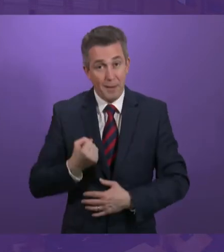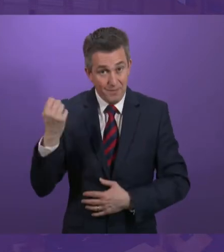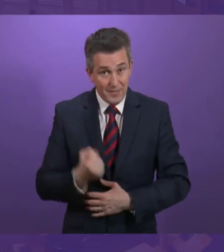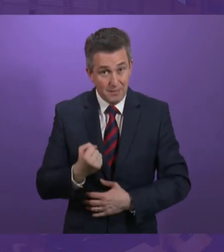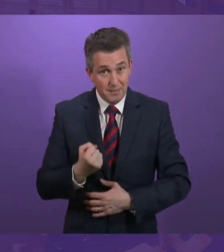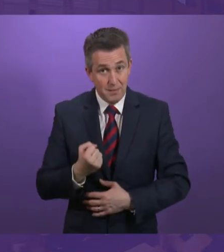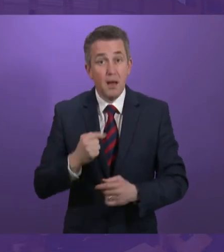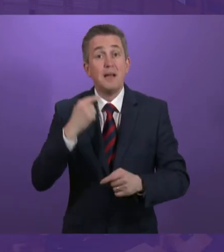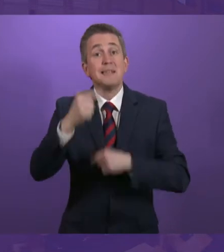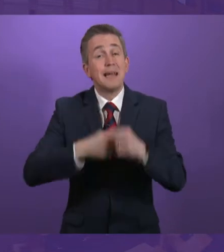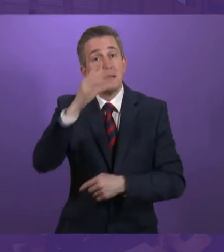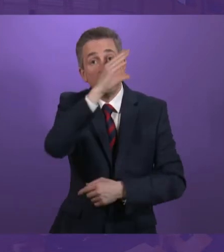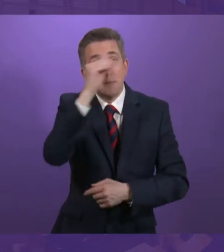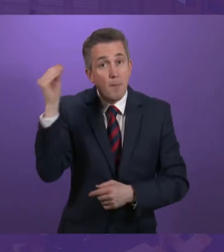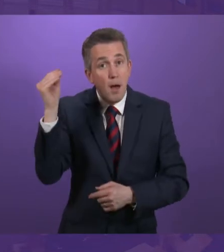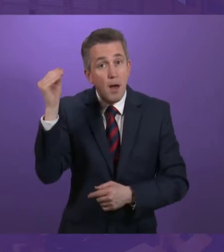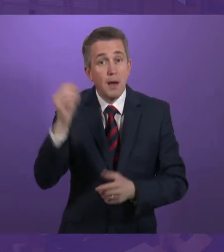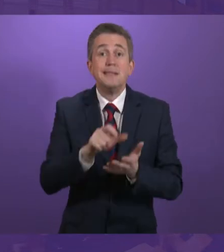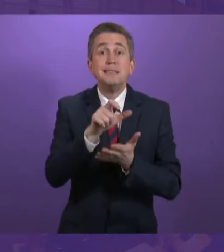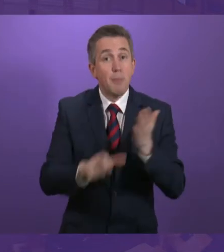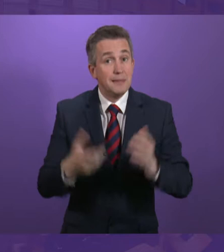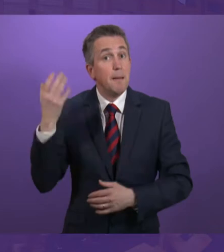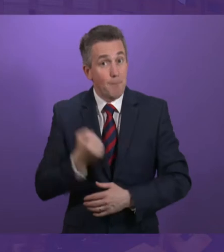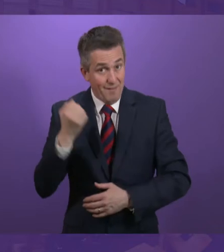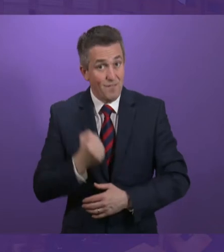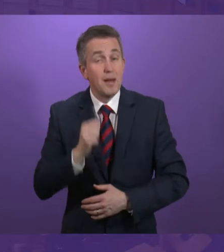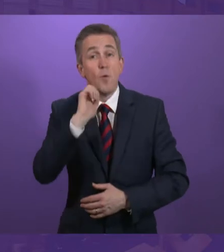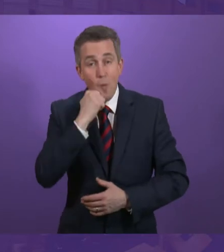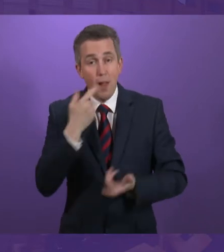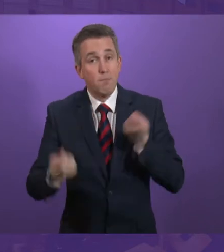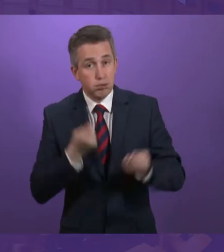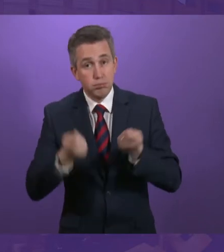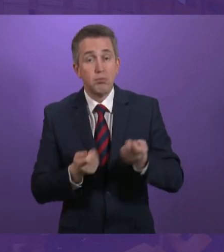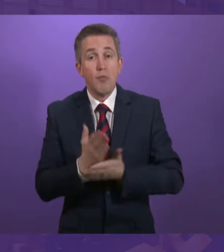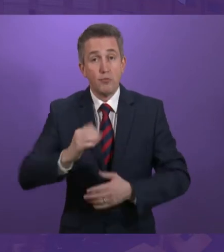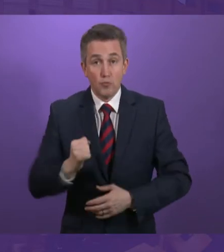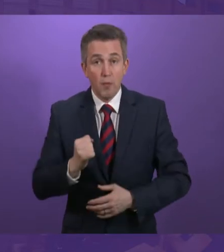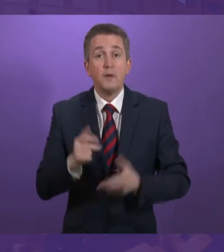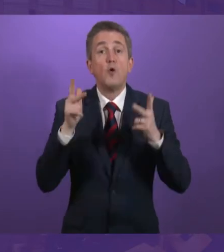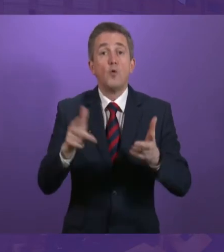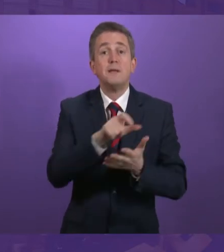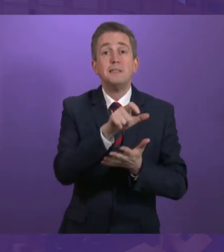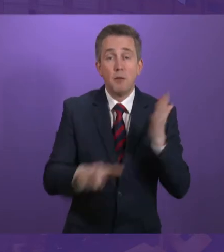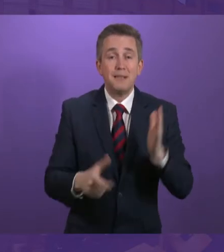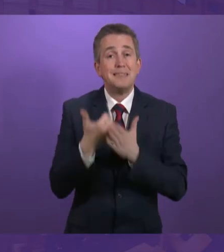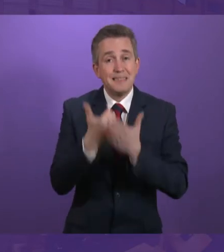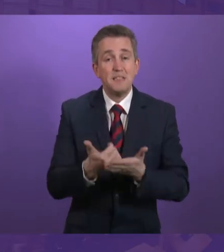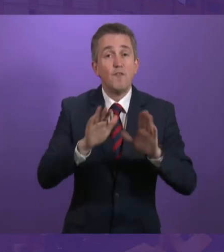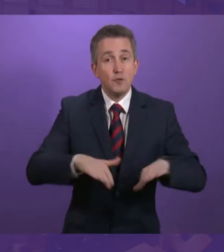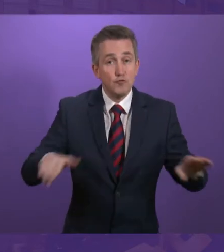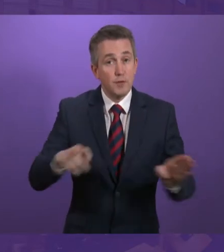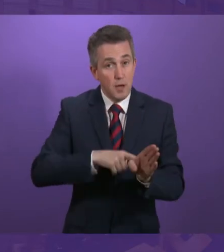see starting next summer the first disability benefit to open to new claims will be disability assistance for children and young people.